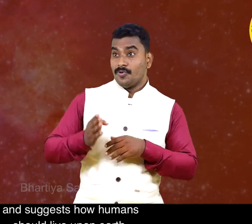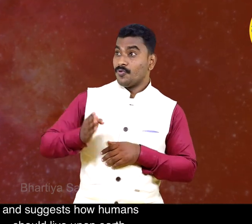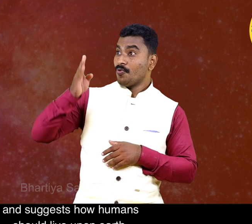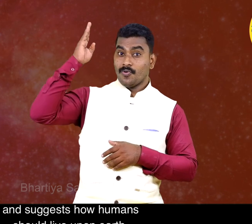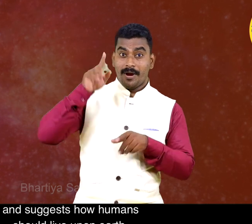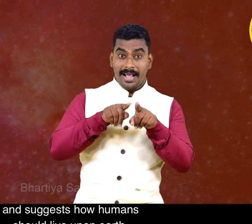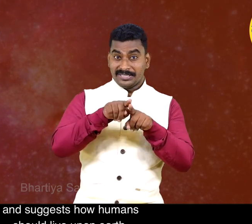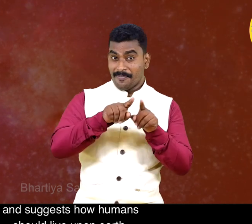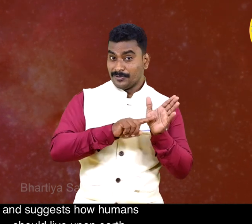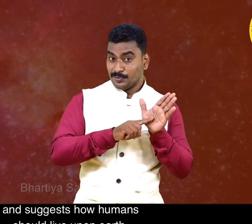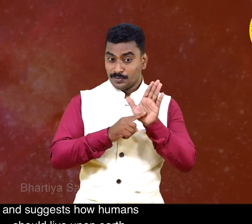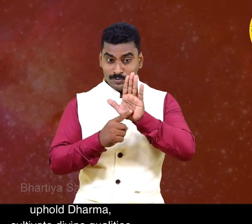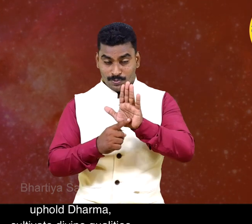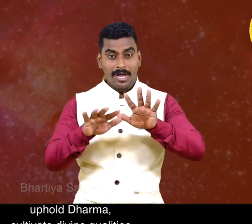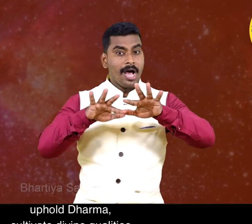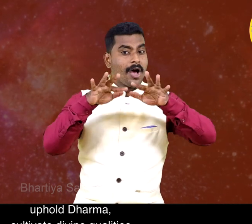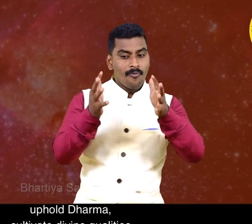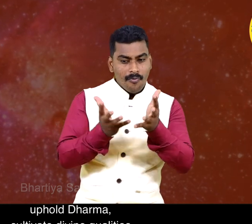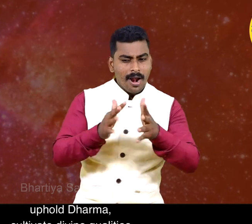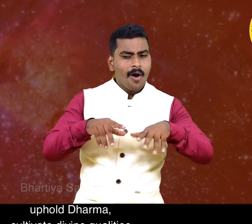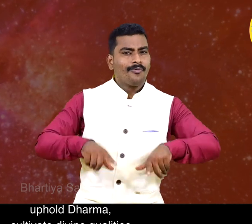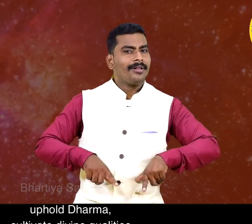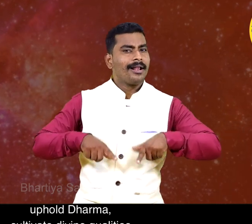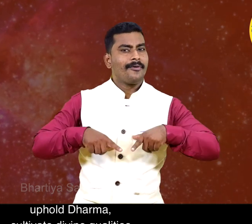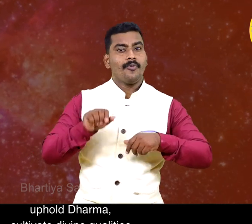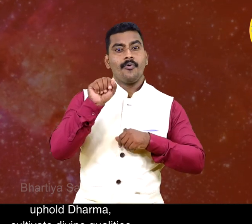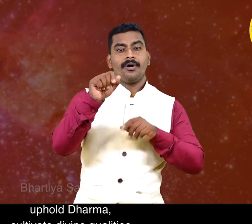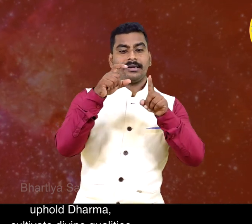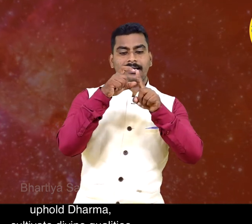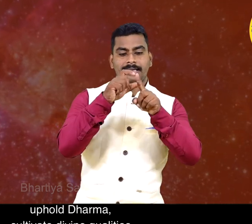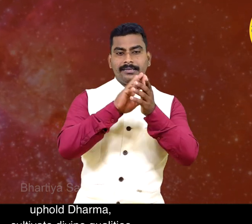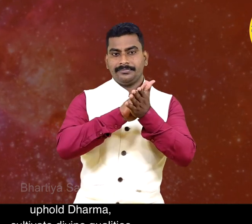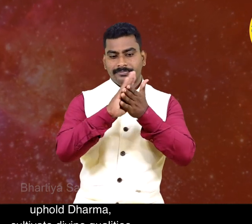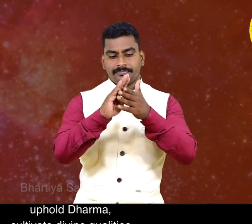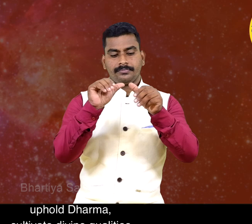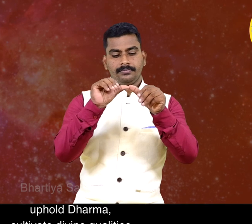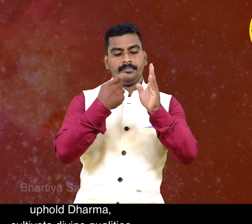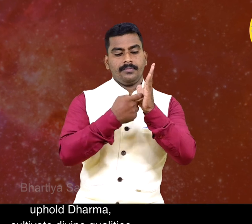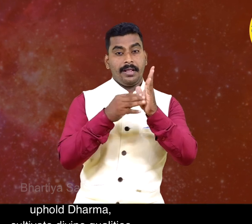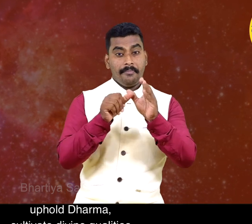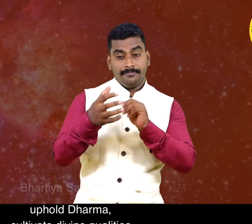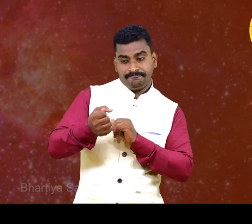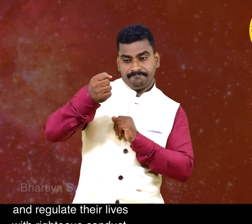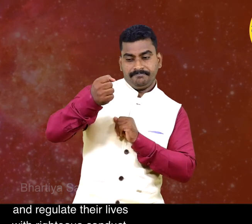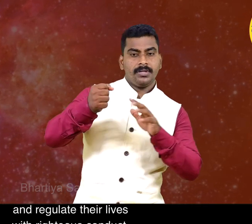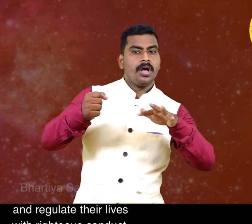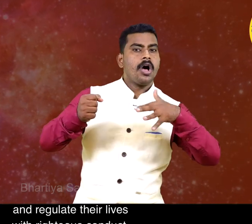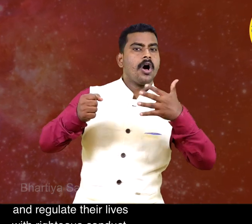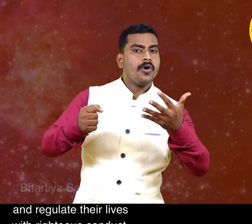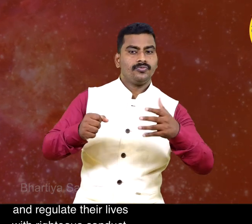live upon earth, uphold dharma, cultivate divine qualities, and regulate their